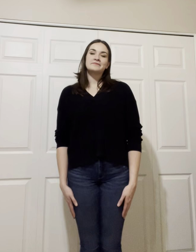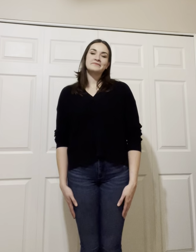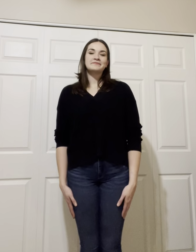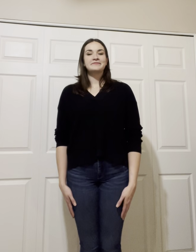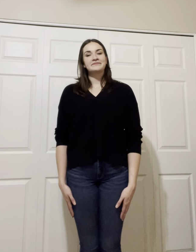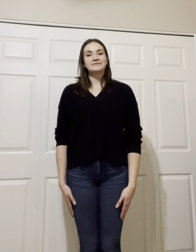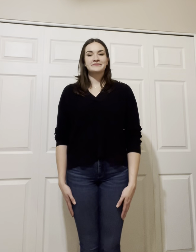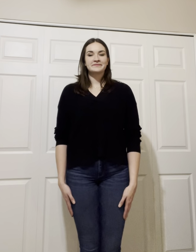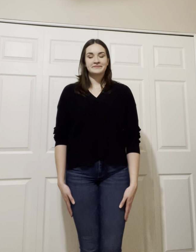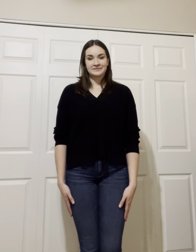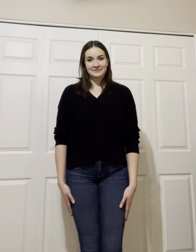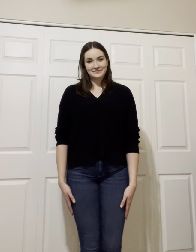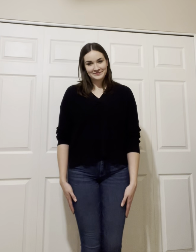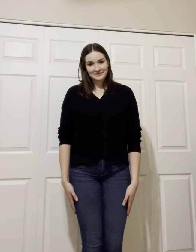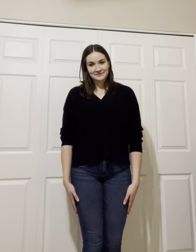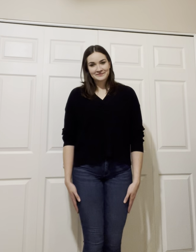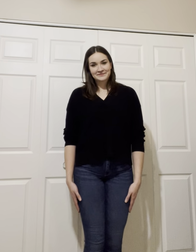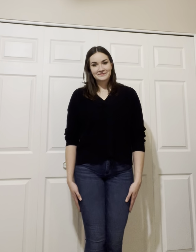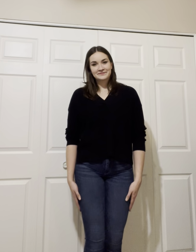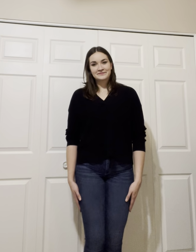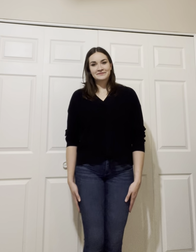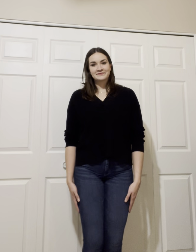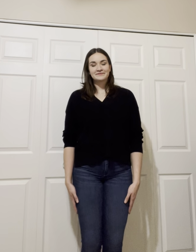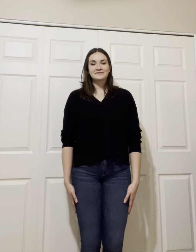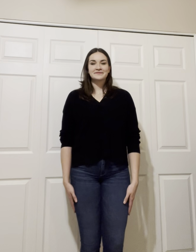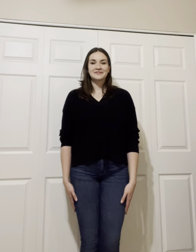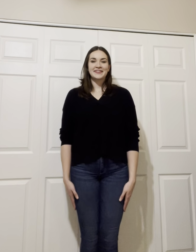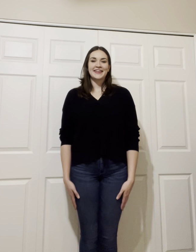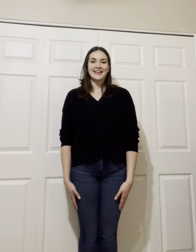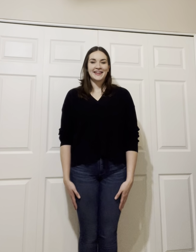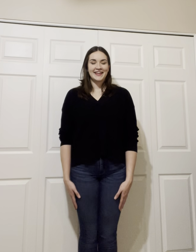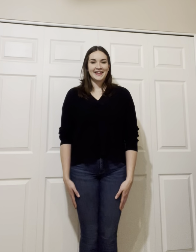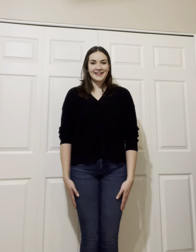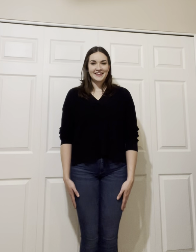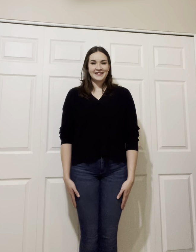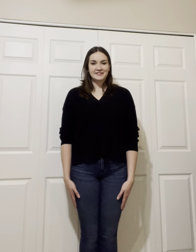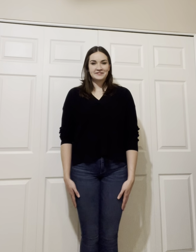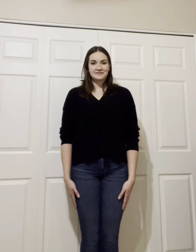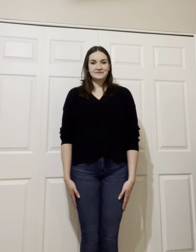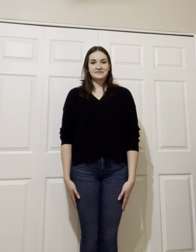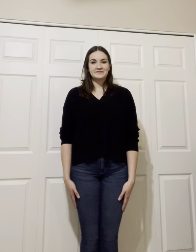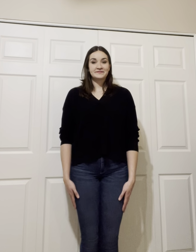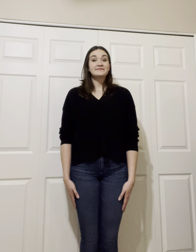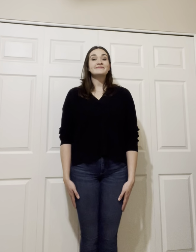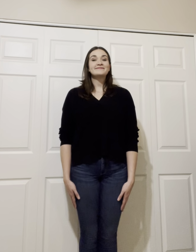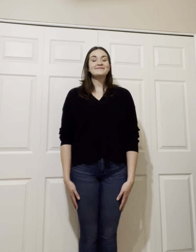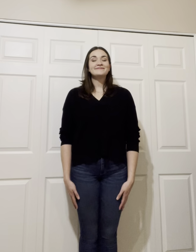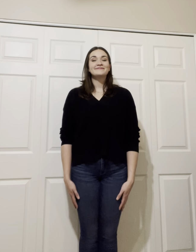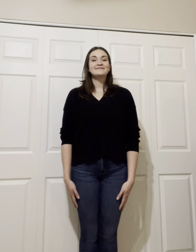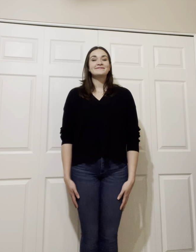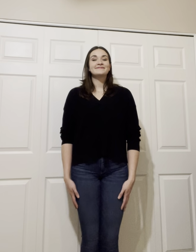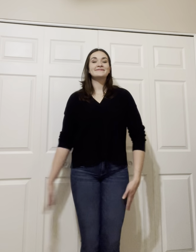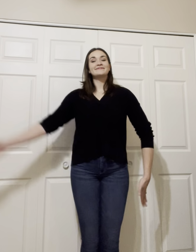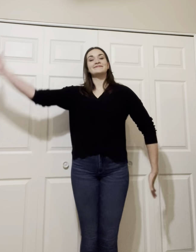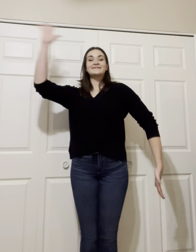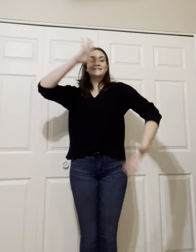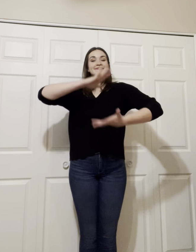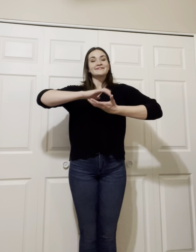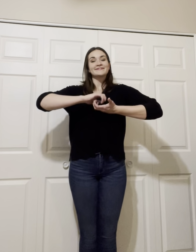...in your game. You're some punk! You're a punk! You're a black house, all you gotta do is rub that lamp. And I'll say... Mr.